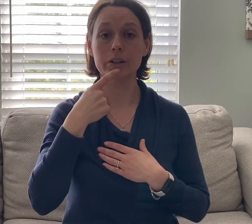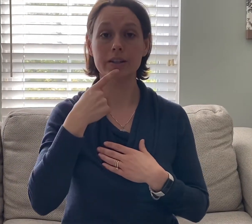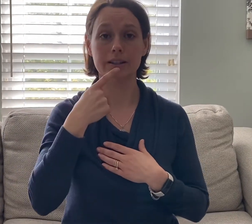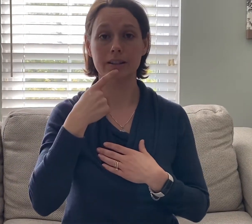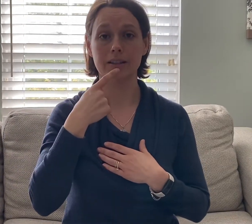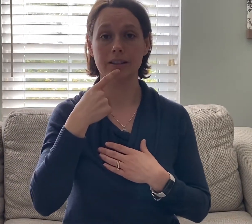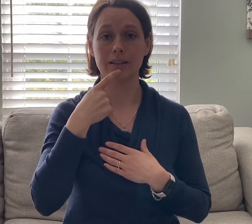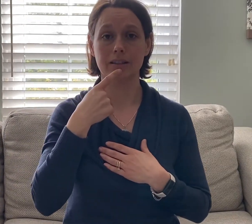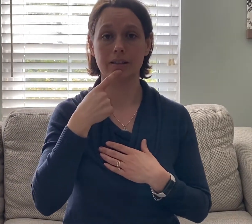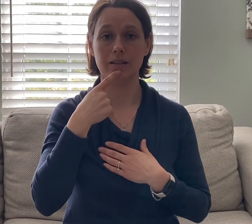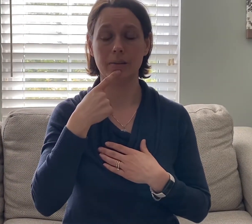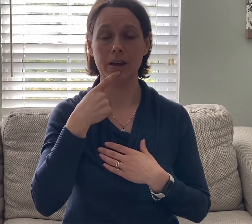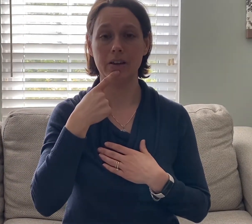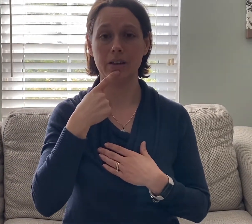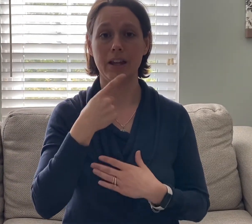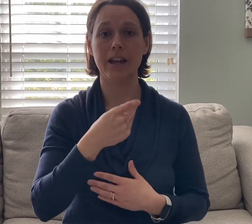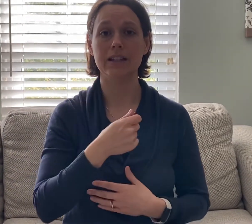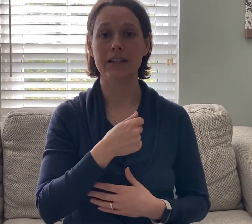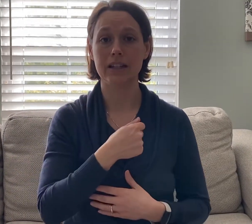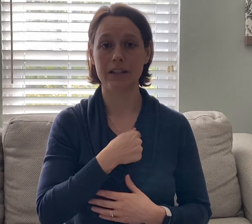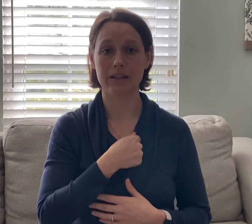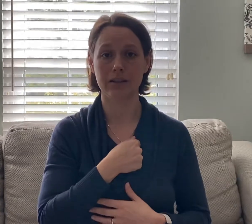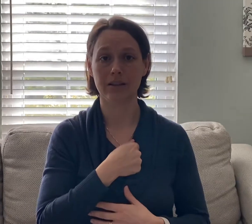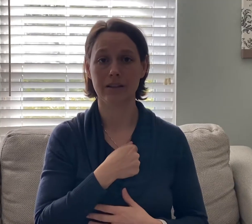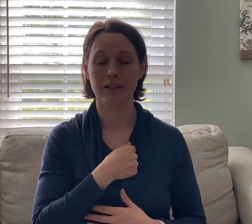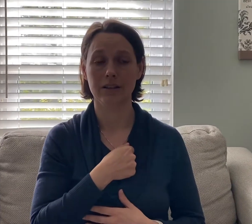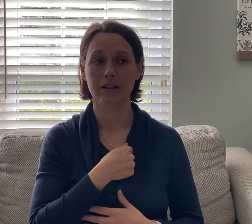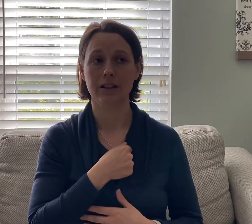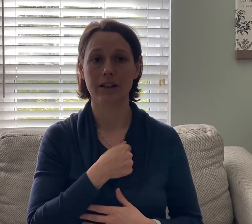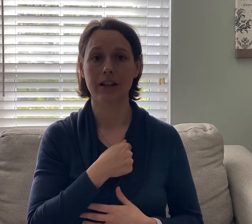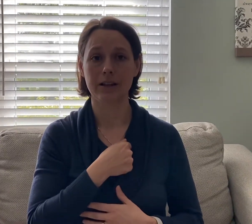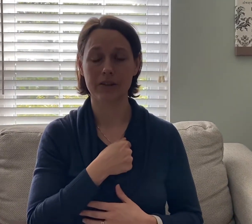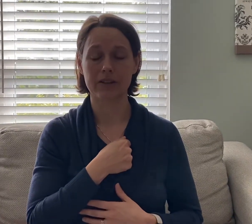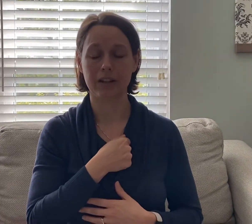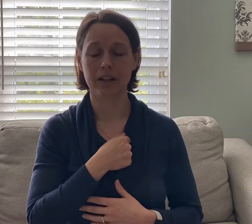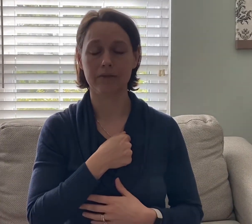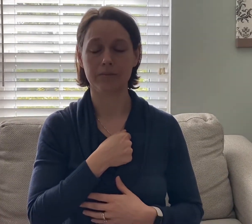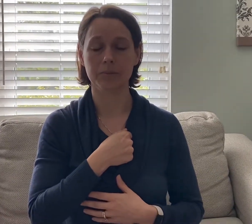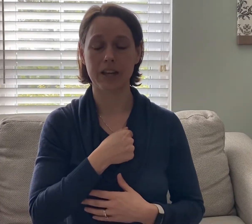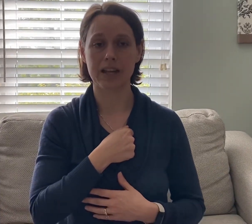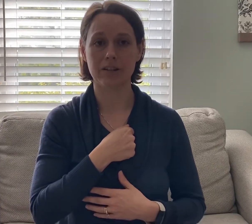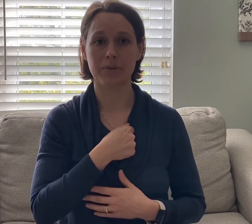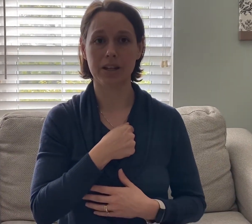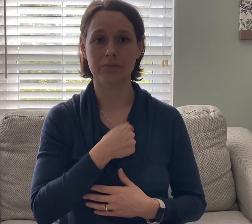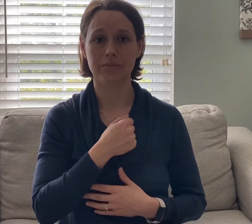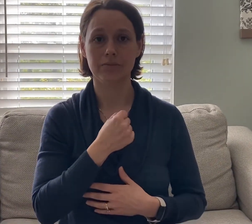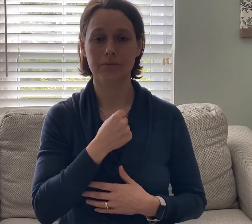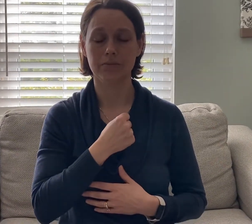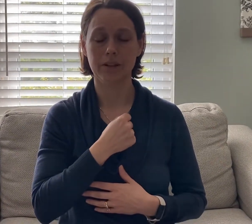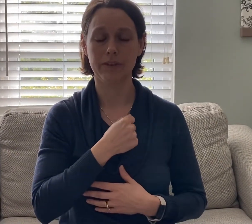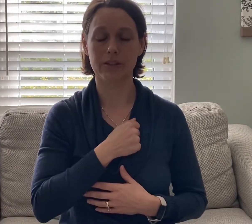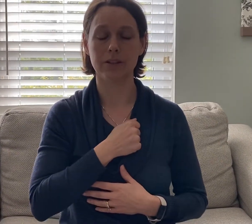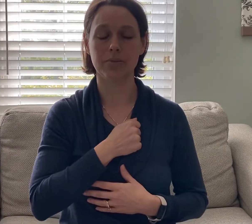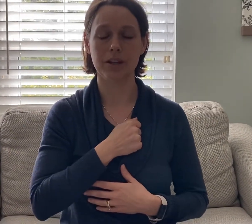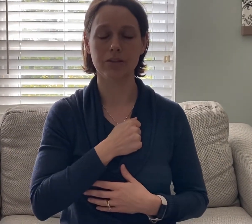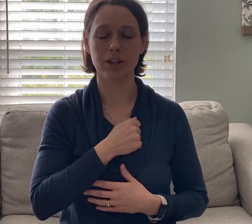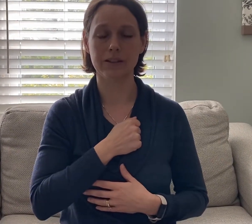our mouth and deed and I'm just gonna kind of put my hand on my my fist on my chest